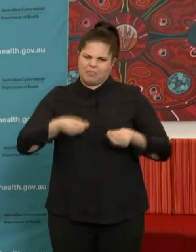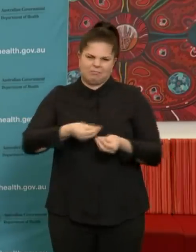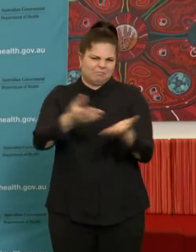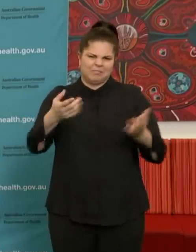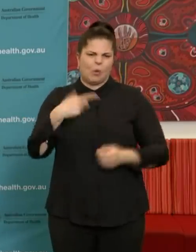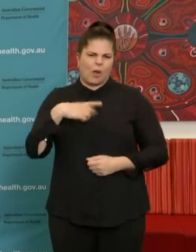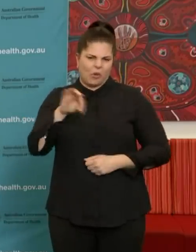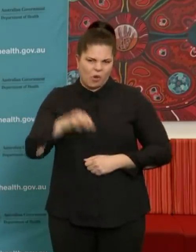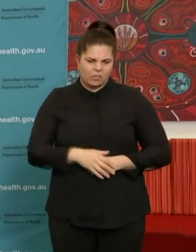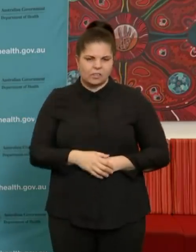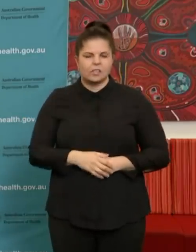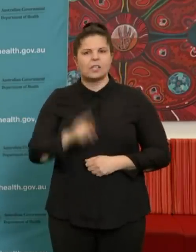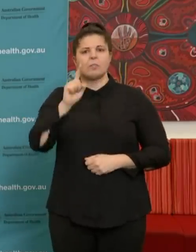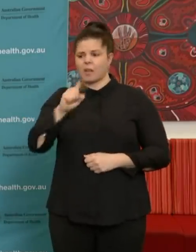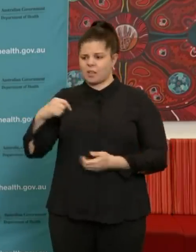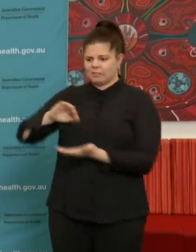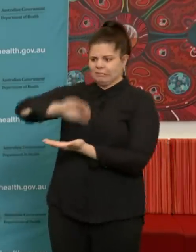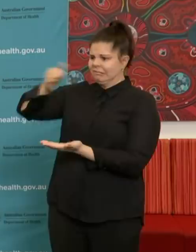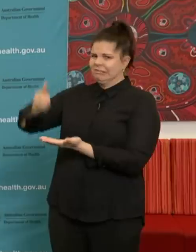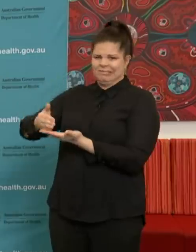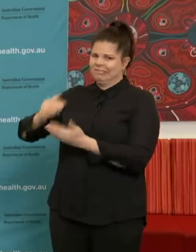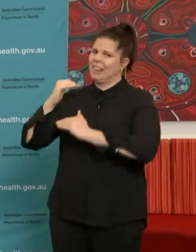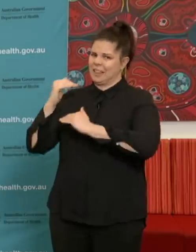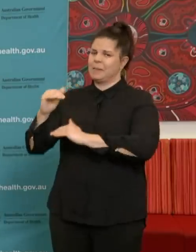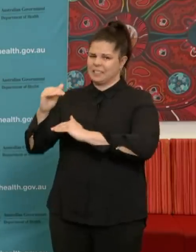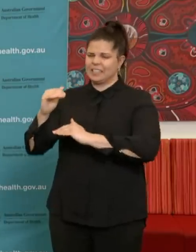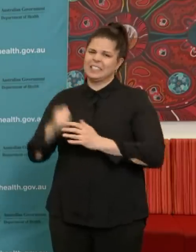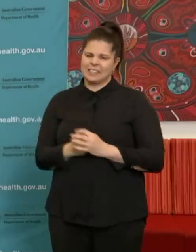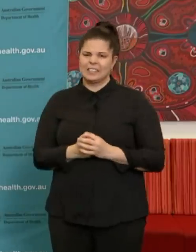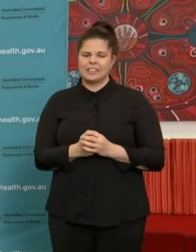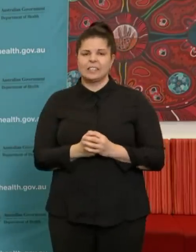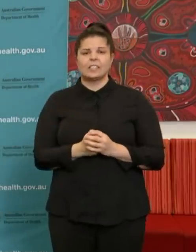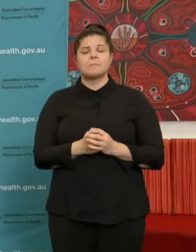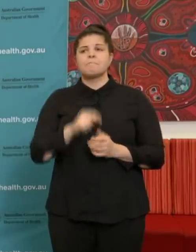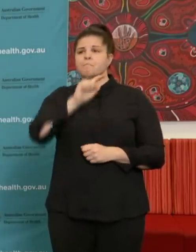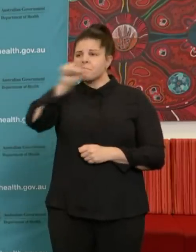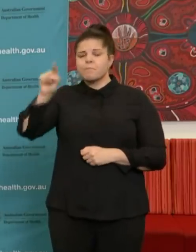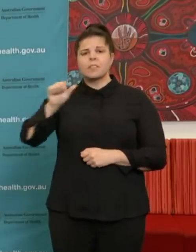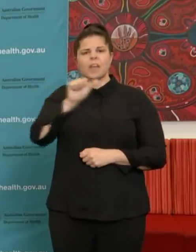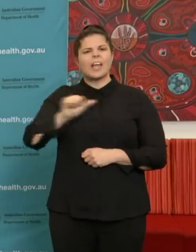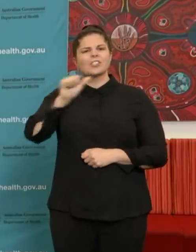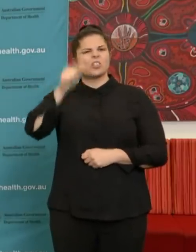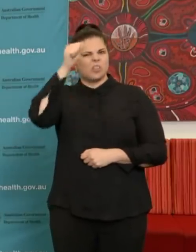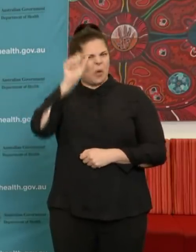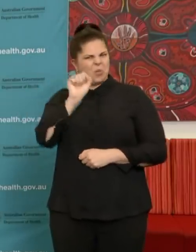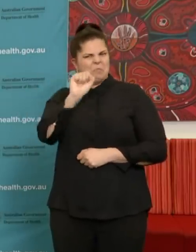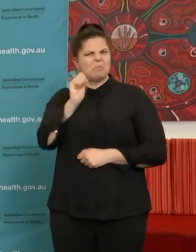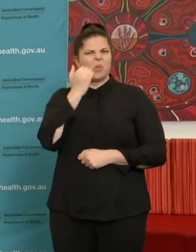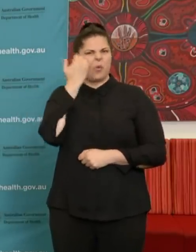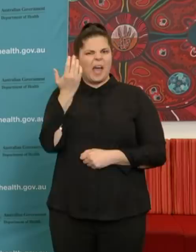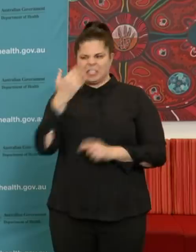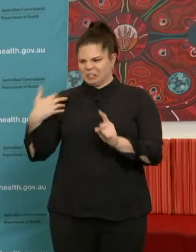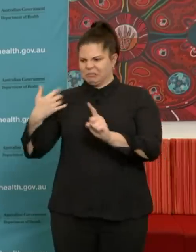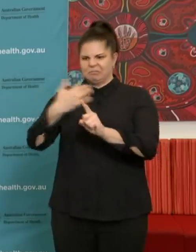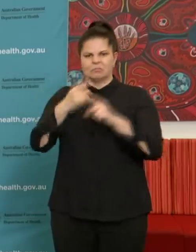Australian community who, unlike many countries in Asia, where it's very commonly used to wear masks